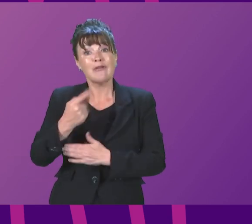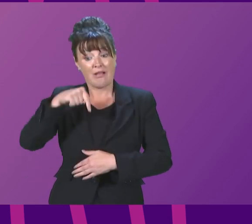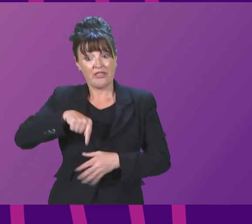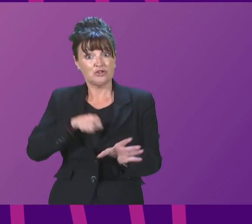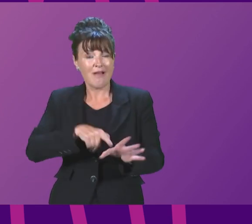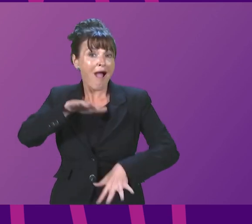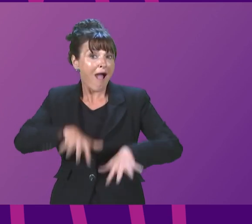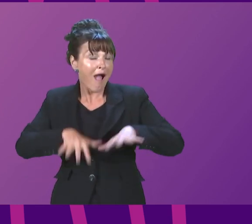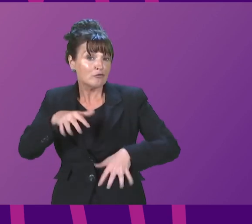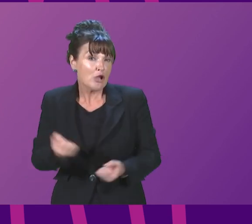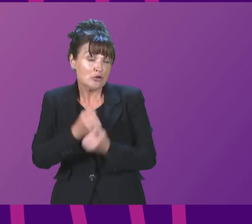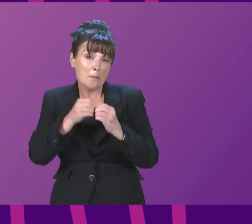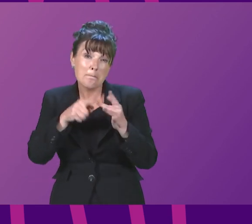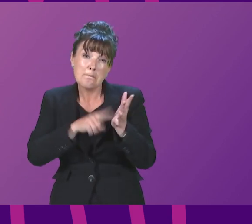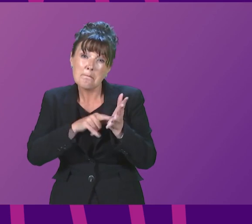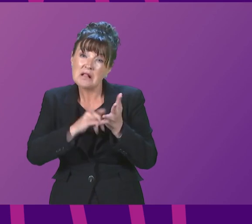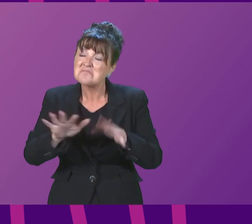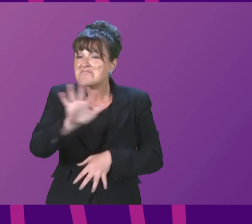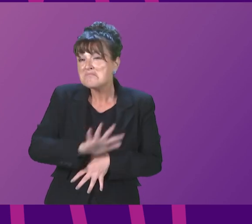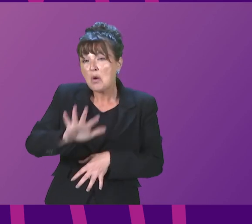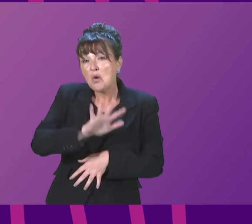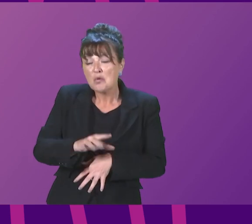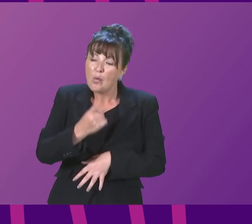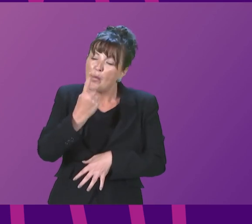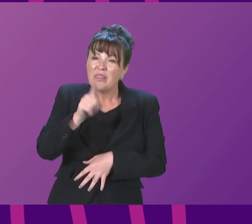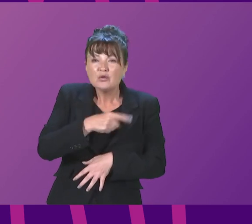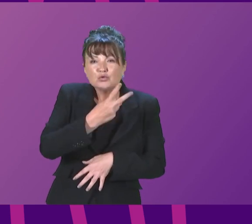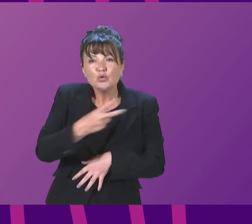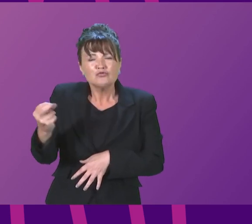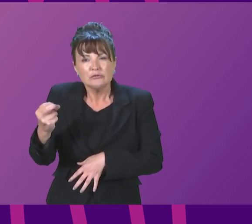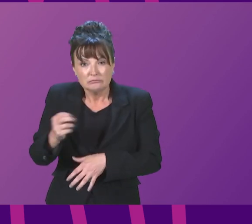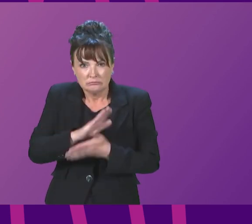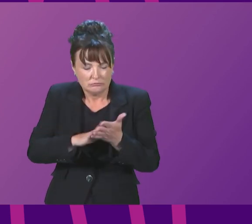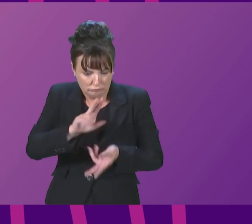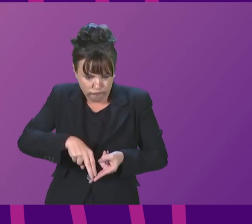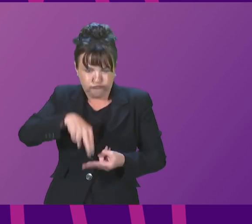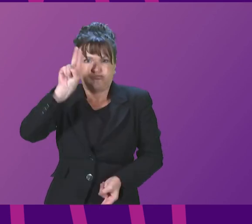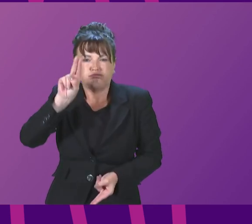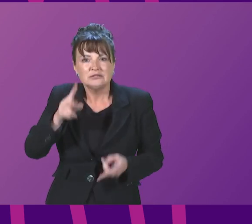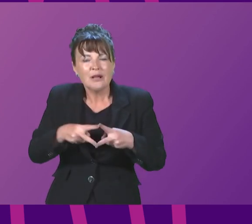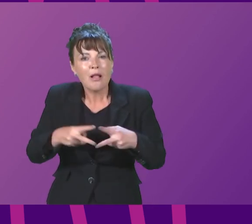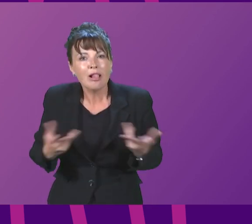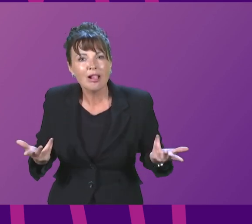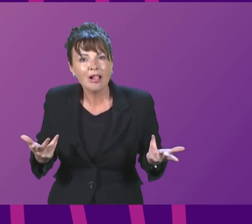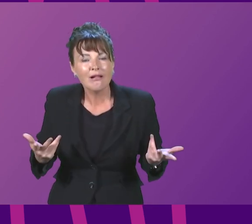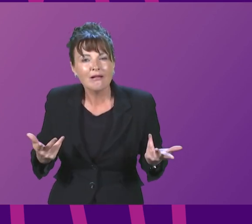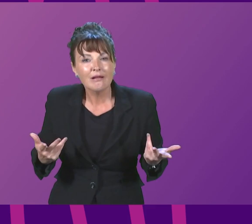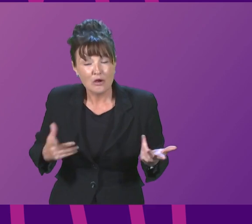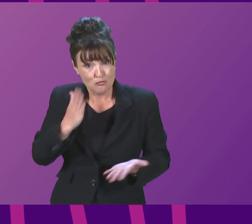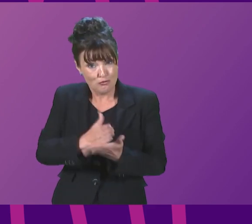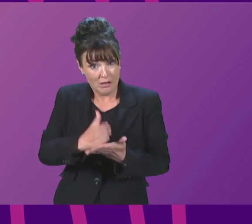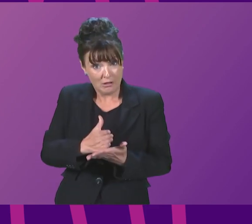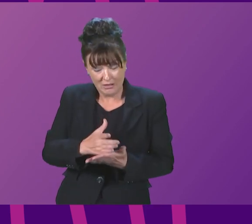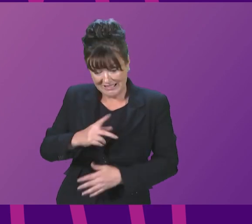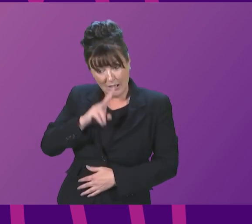average energy bills were around £1,200. So people are seeing soaring energy costs because of a broken